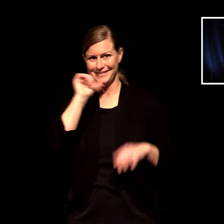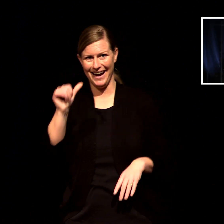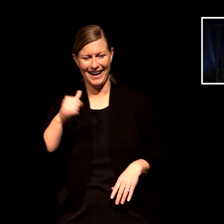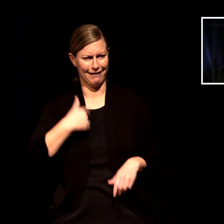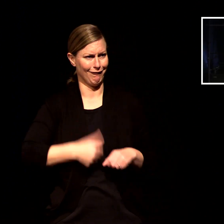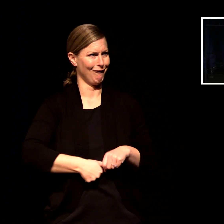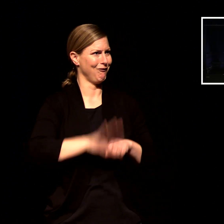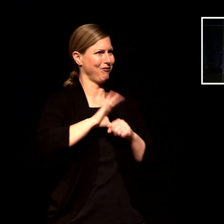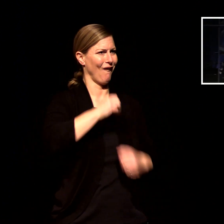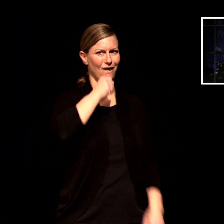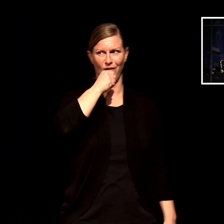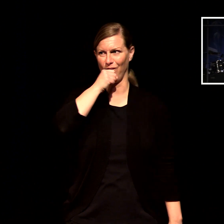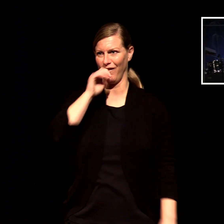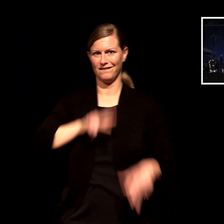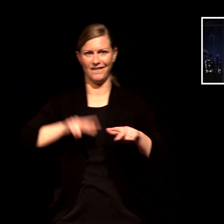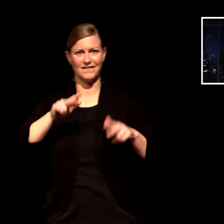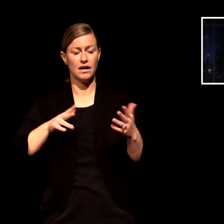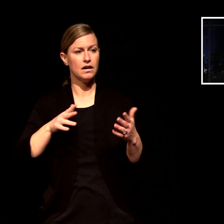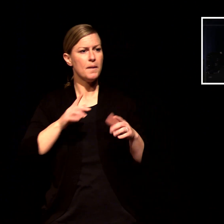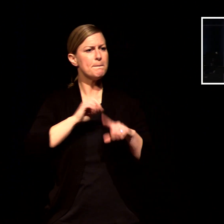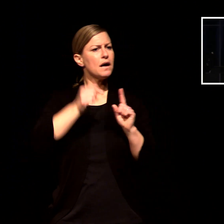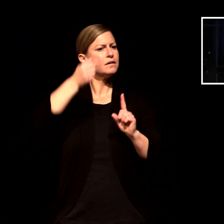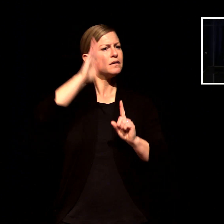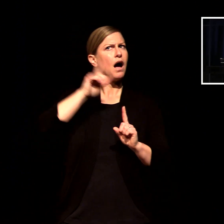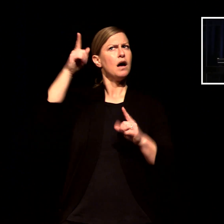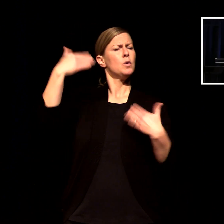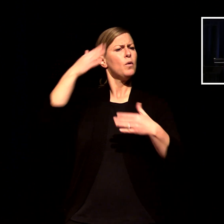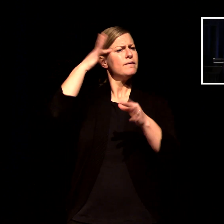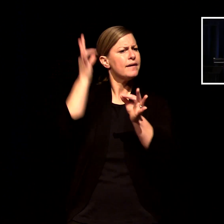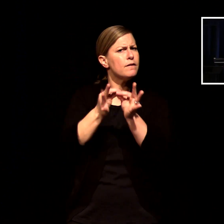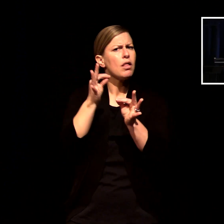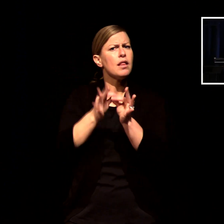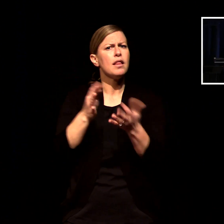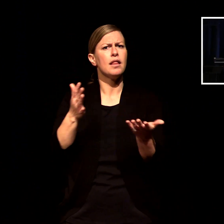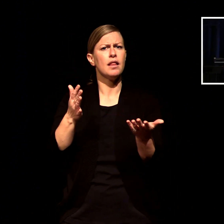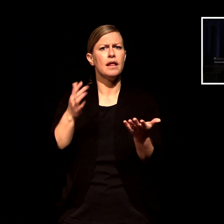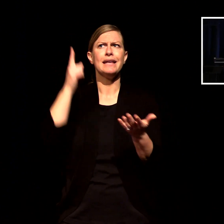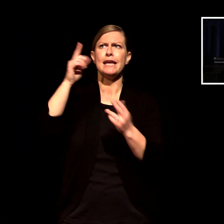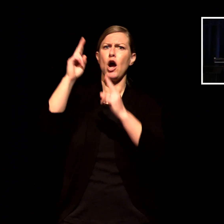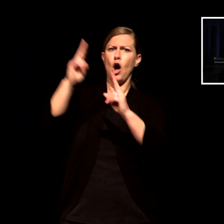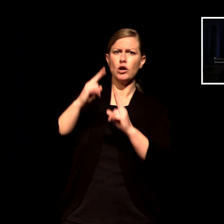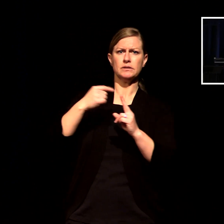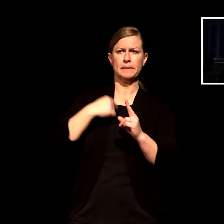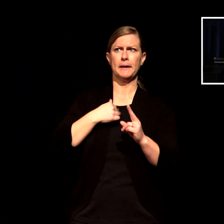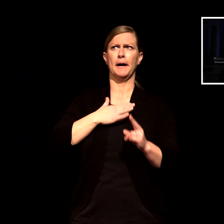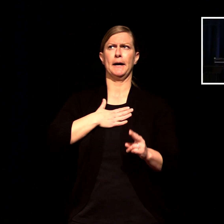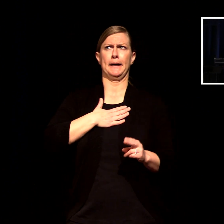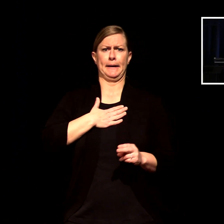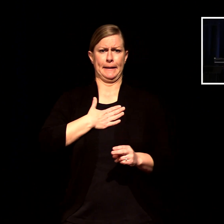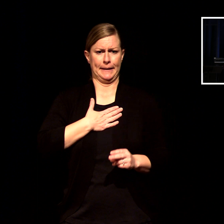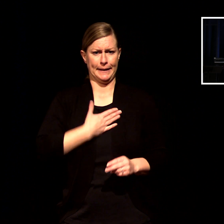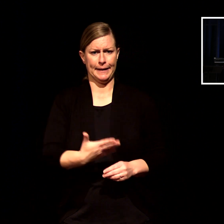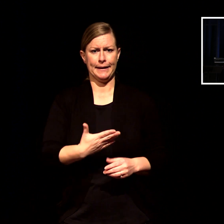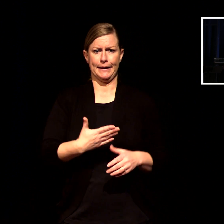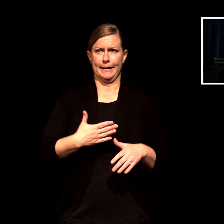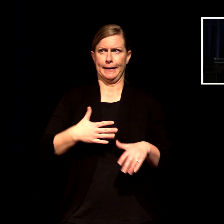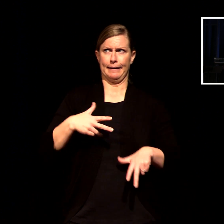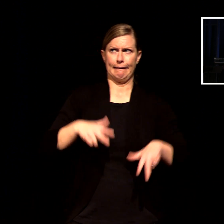and he honors that obedience as we step out on mission god will honor that